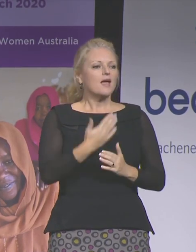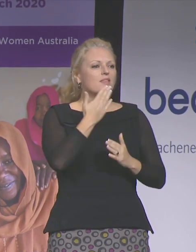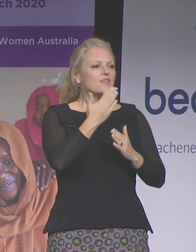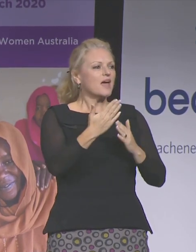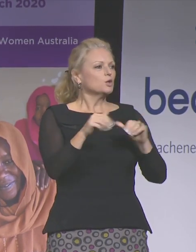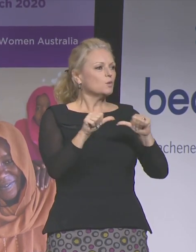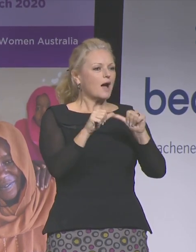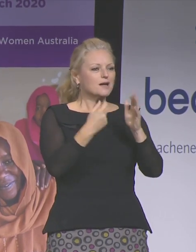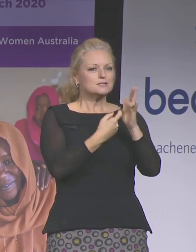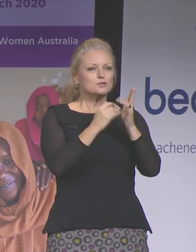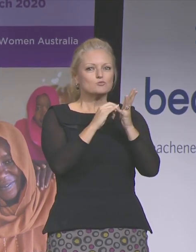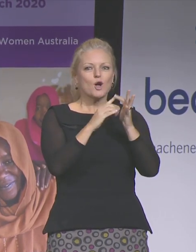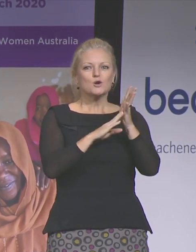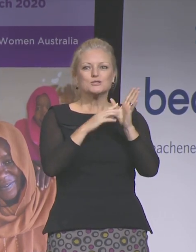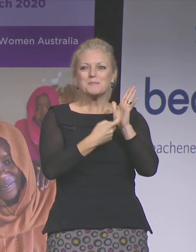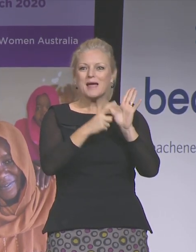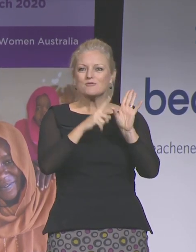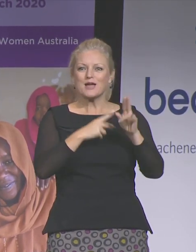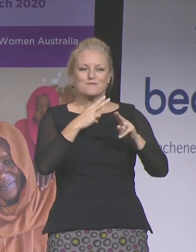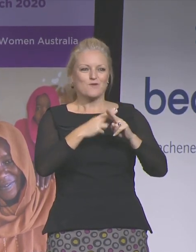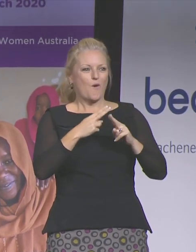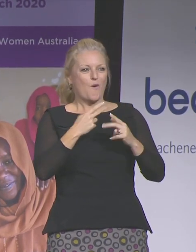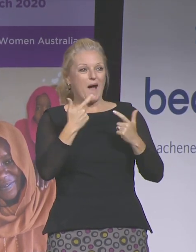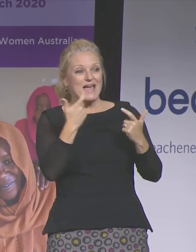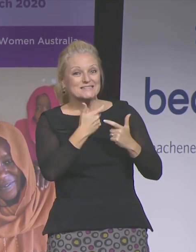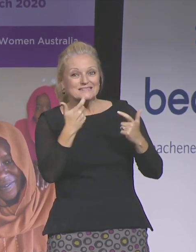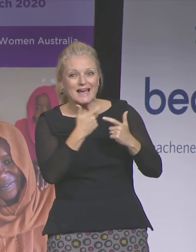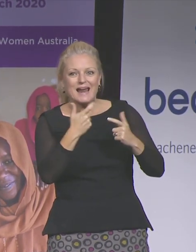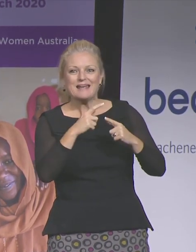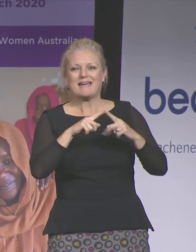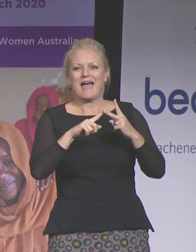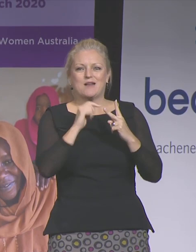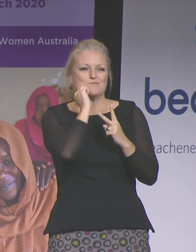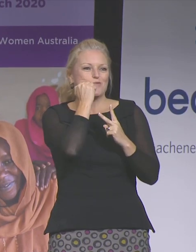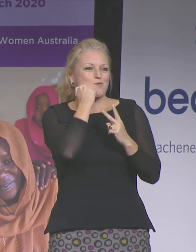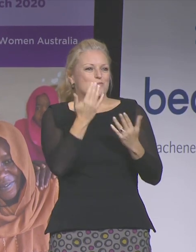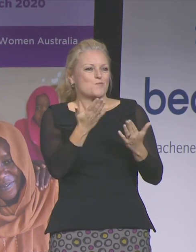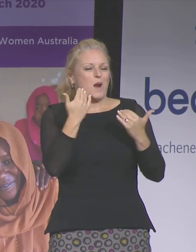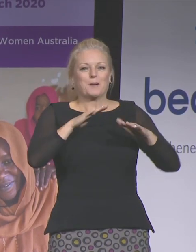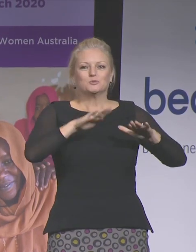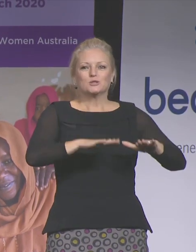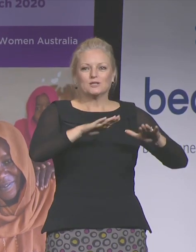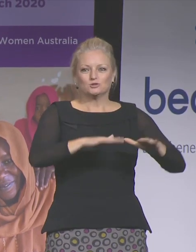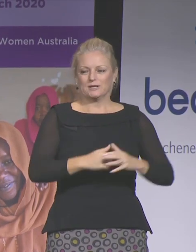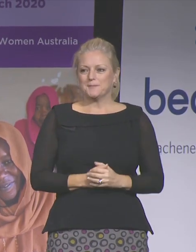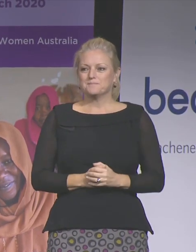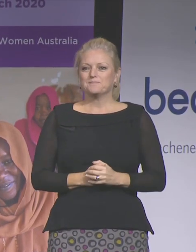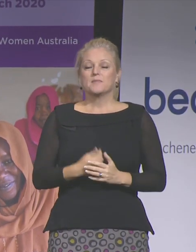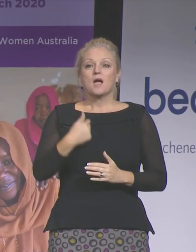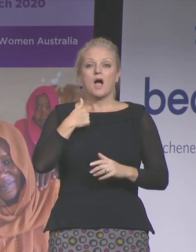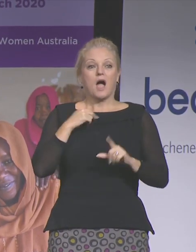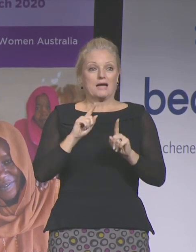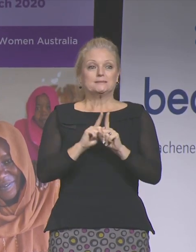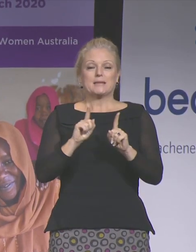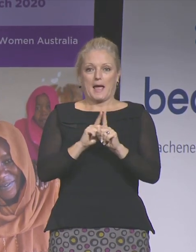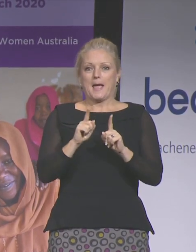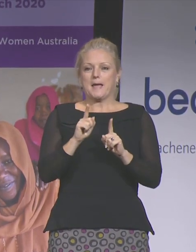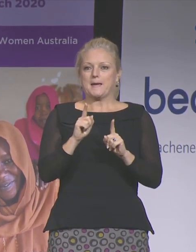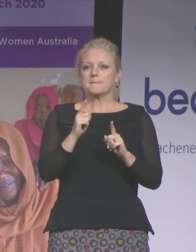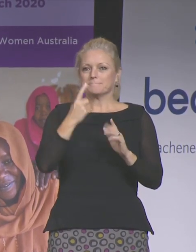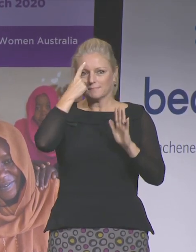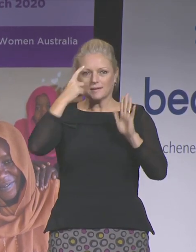for such an entertaining and also moving welcome to Kaurna country. I too pay my respects to Elders past and present